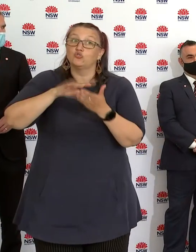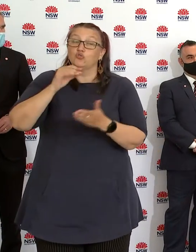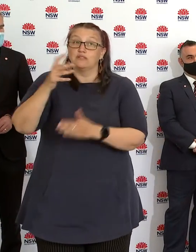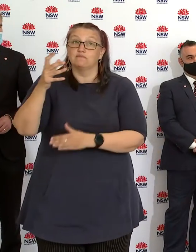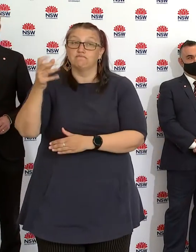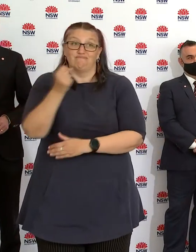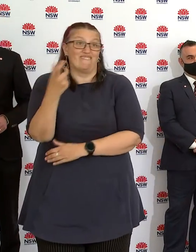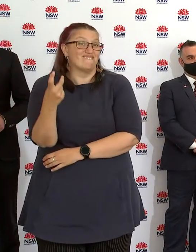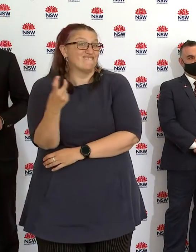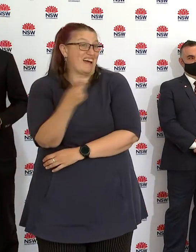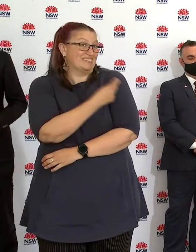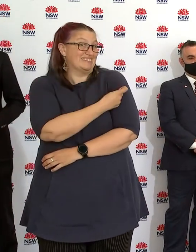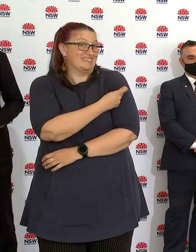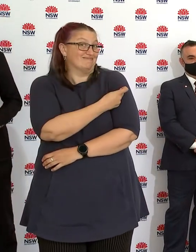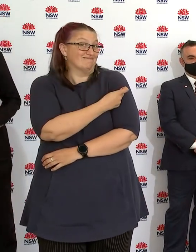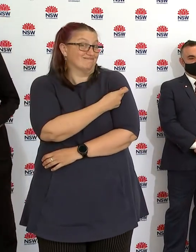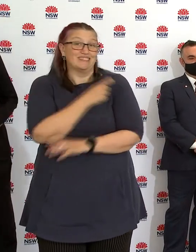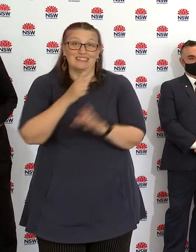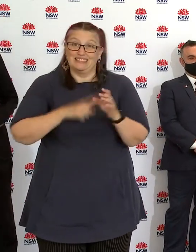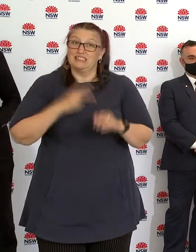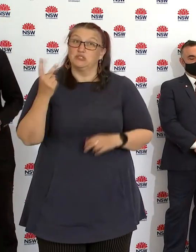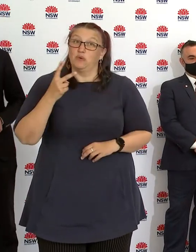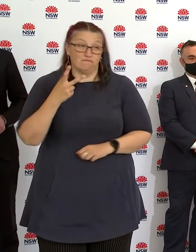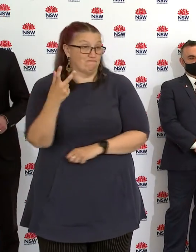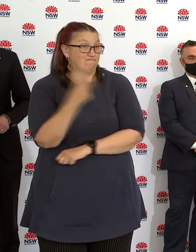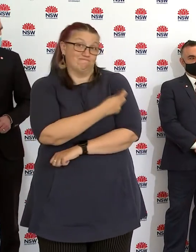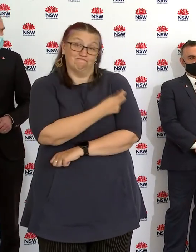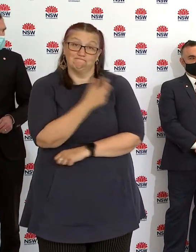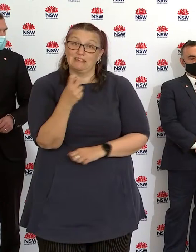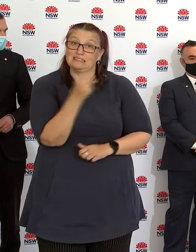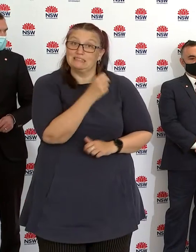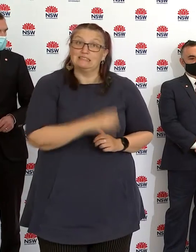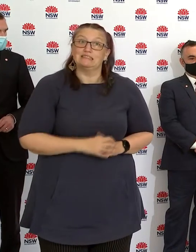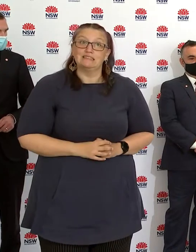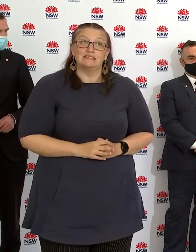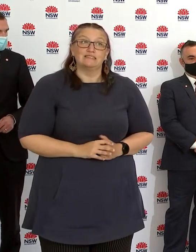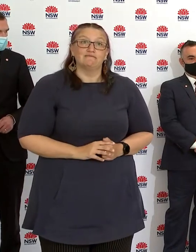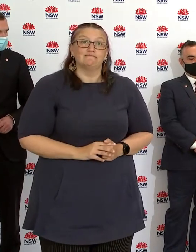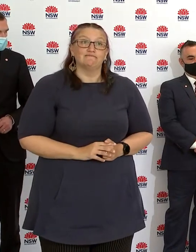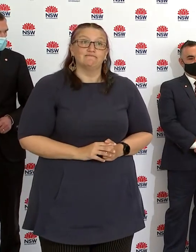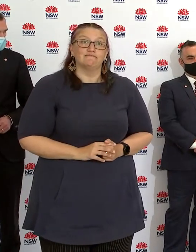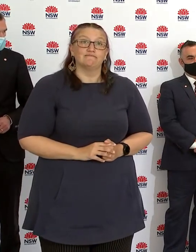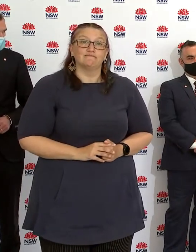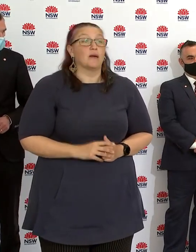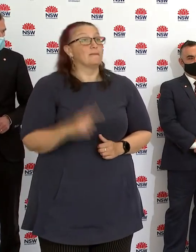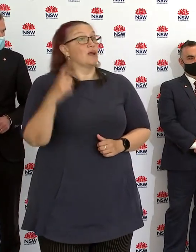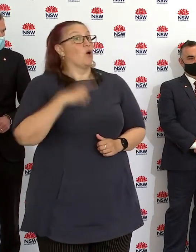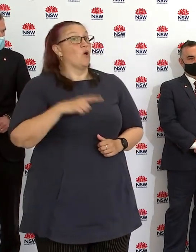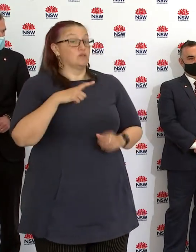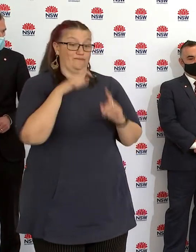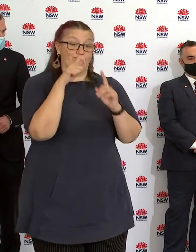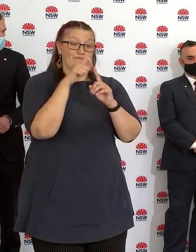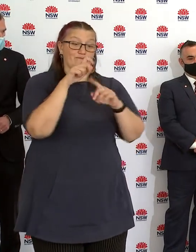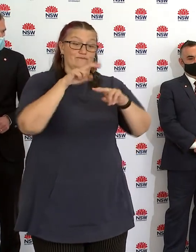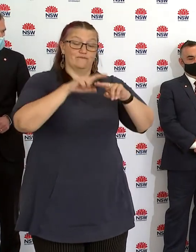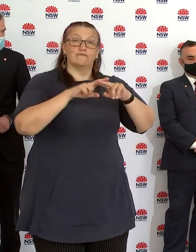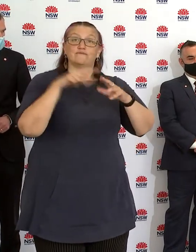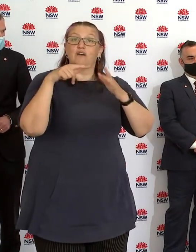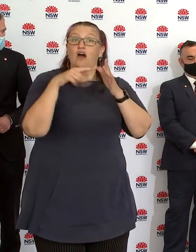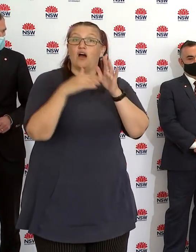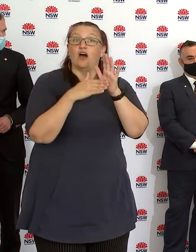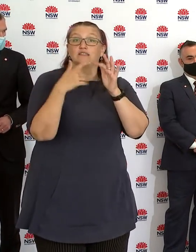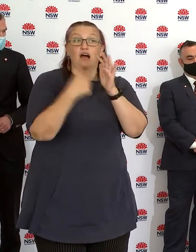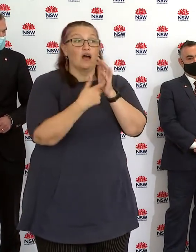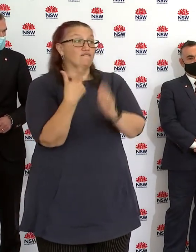16 to 18 years of age who are in year 12. So Year 12 students, because the Pfizer vaccine is allowed in